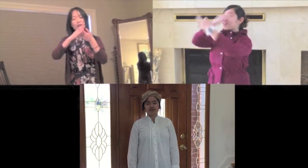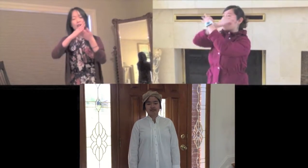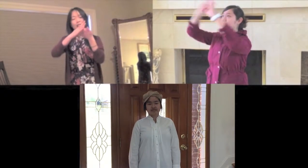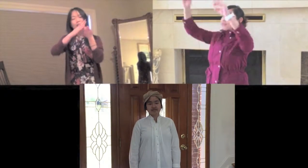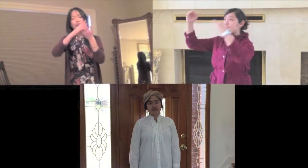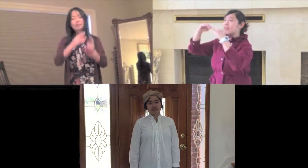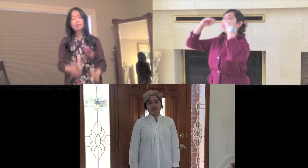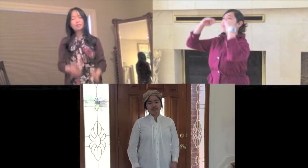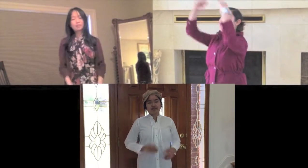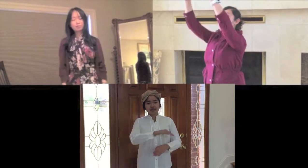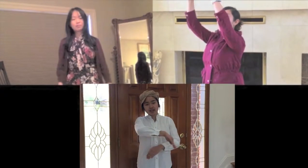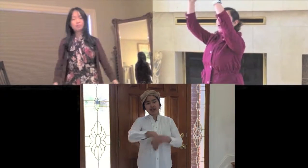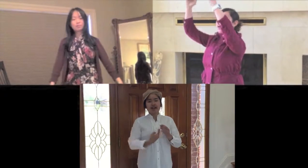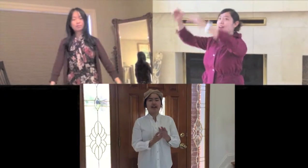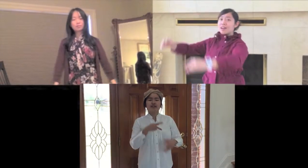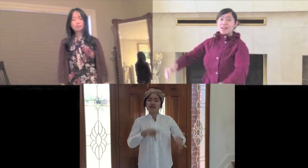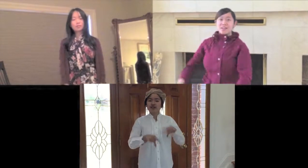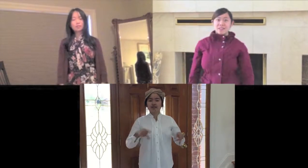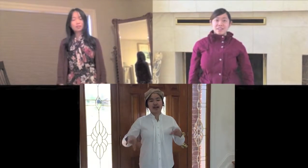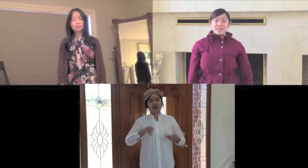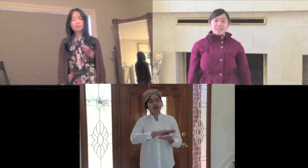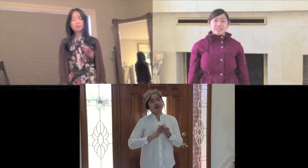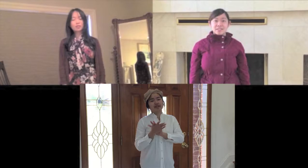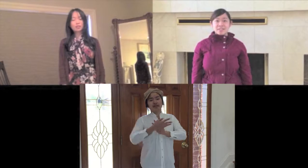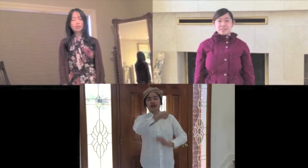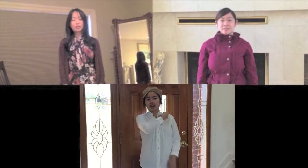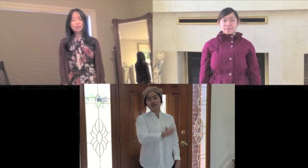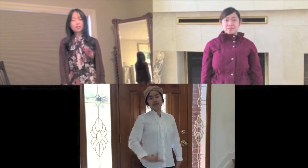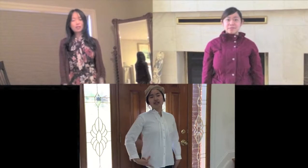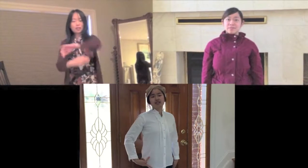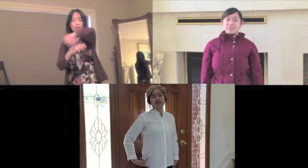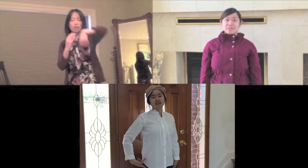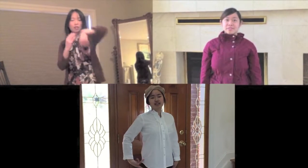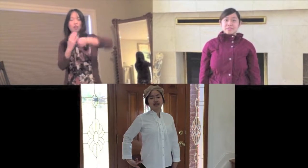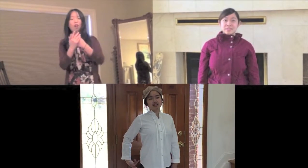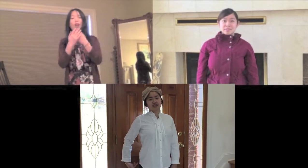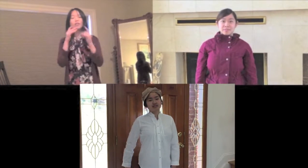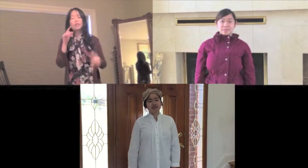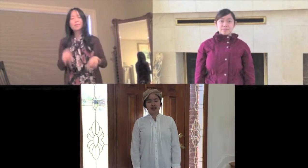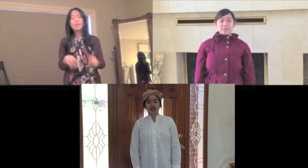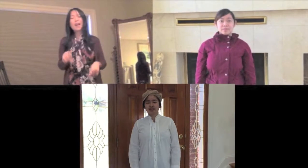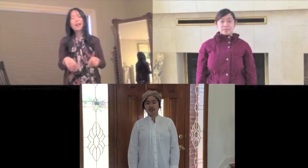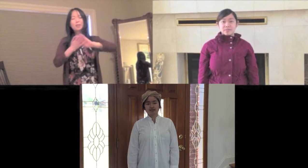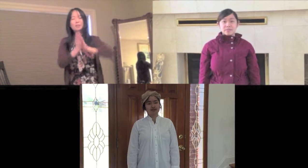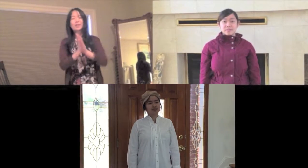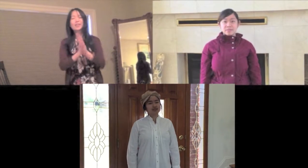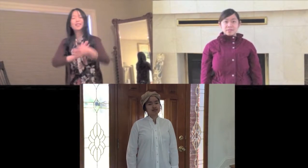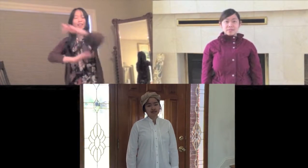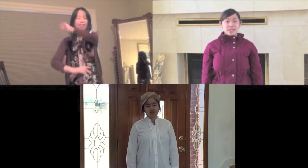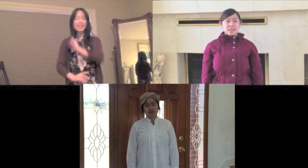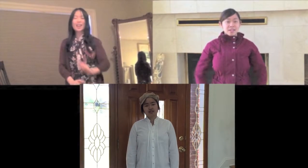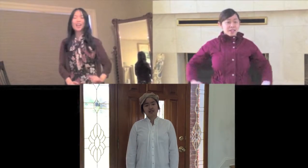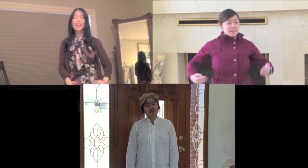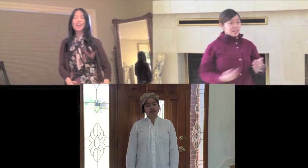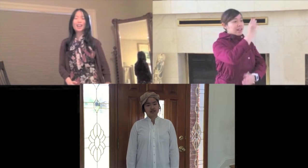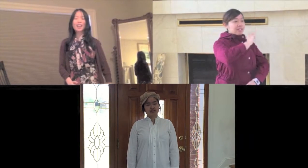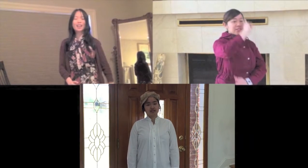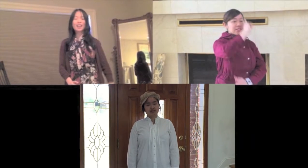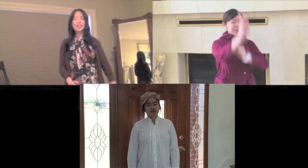would be a thing You